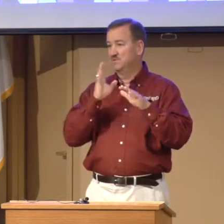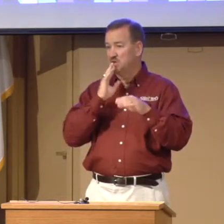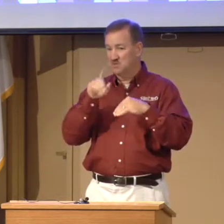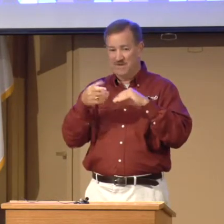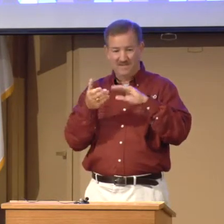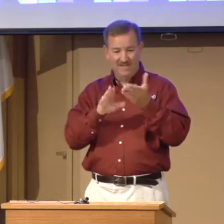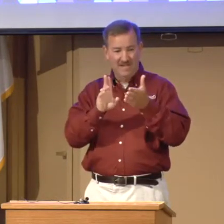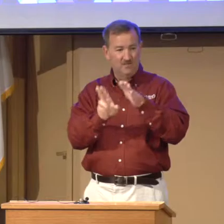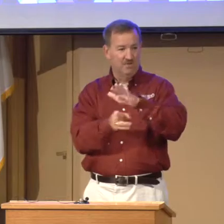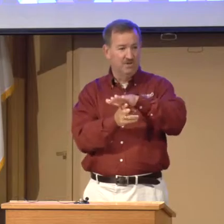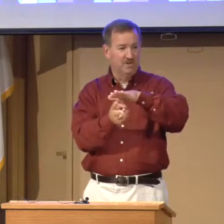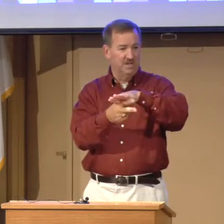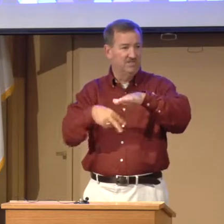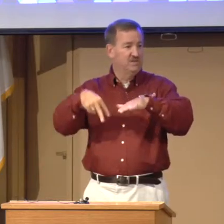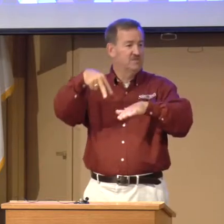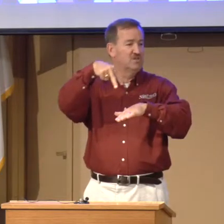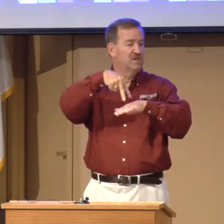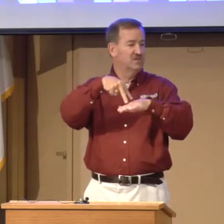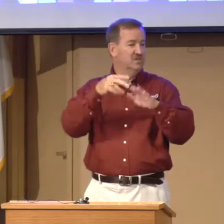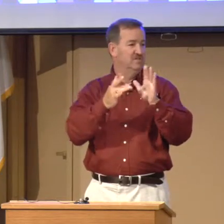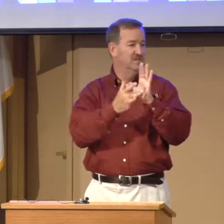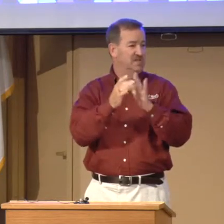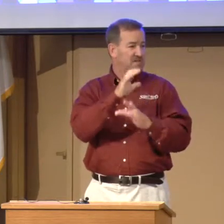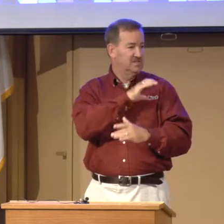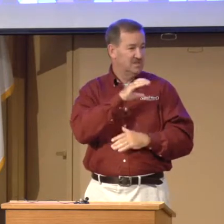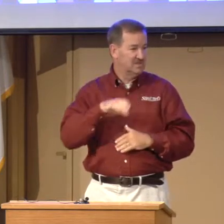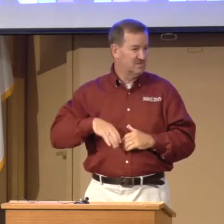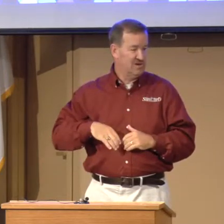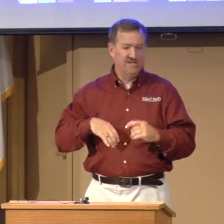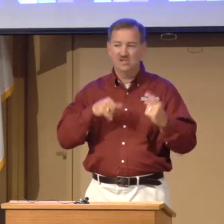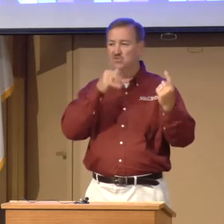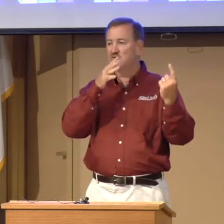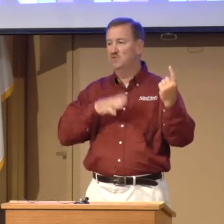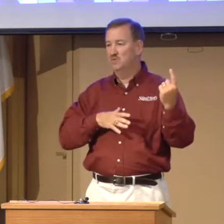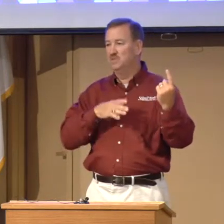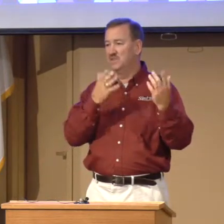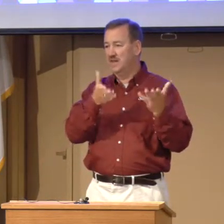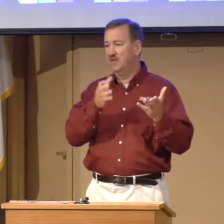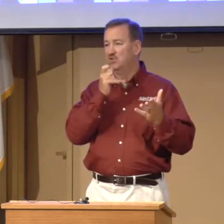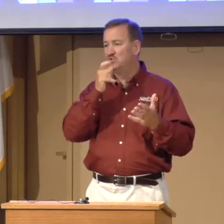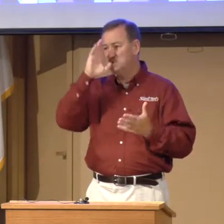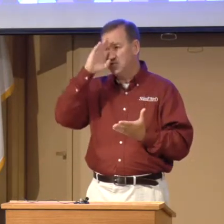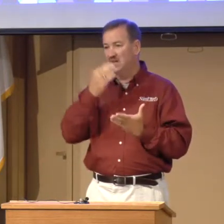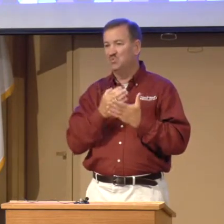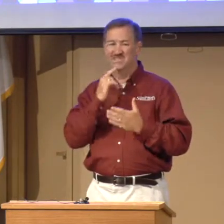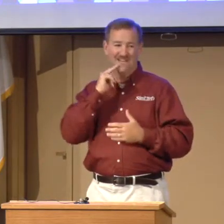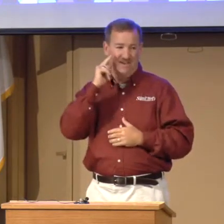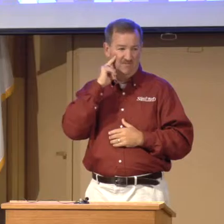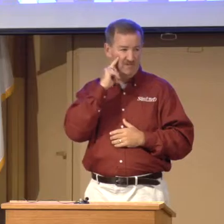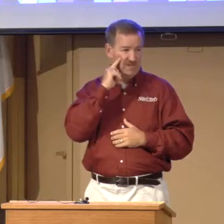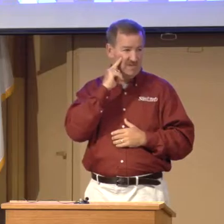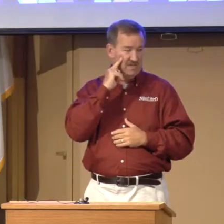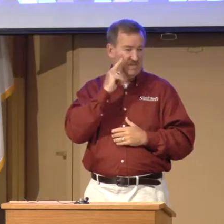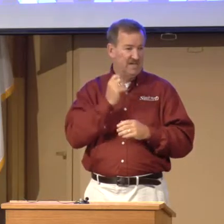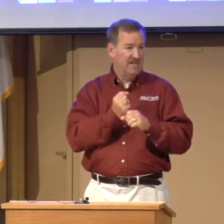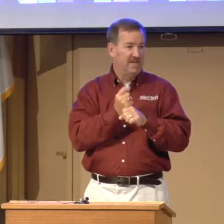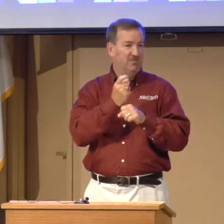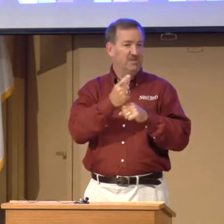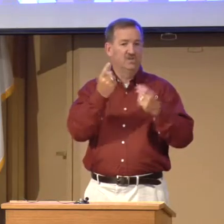talked about the death, burial, and resurrection of Jesus Christ. There was a woman there whose son was deaf. And every year